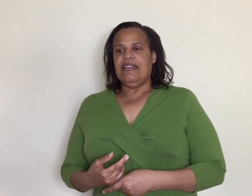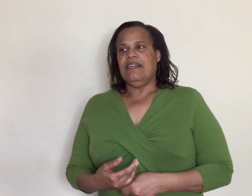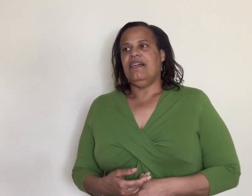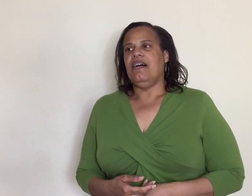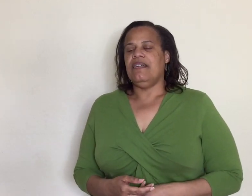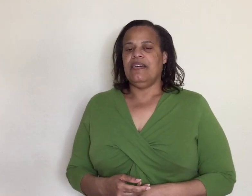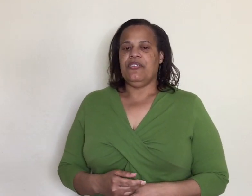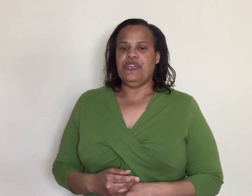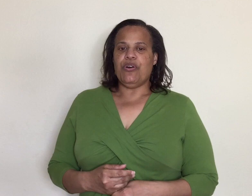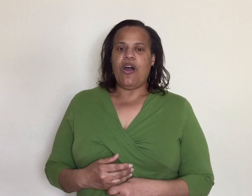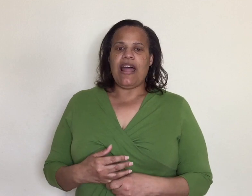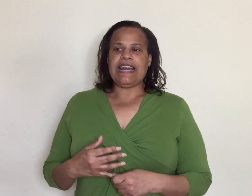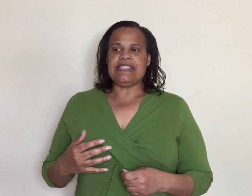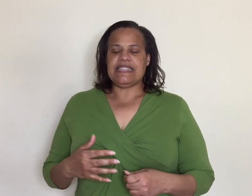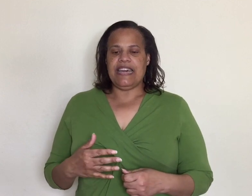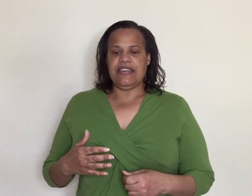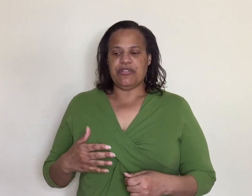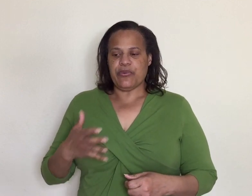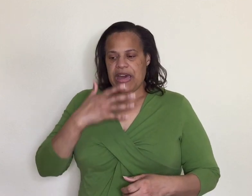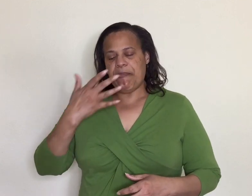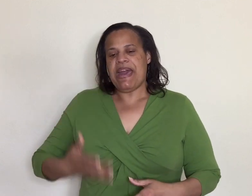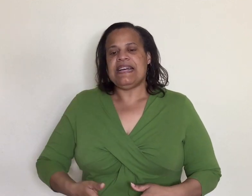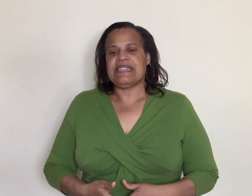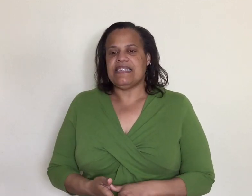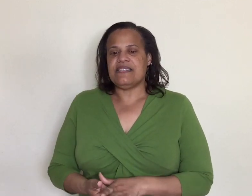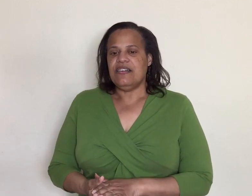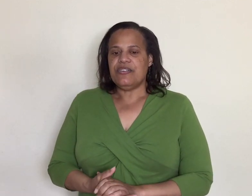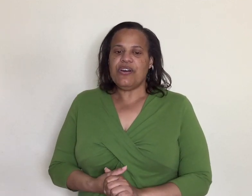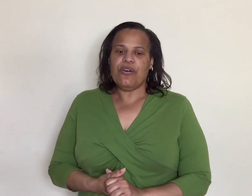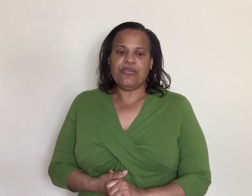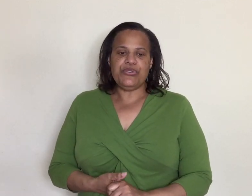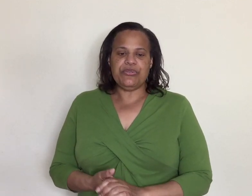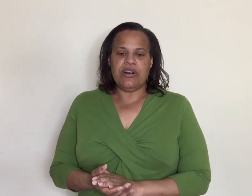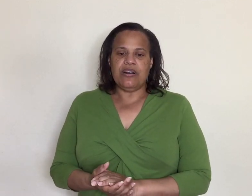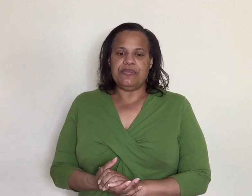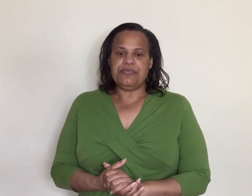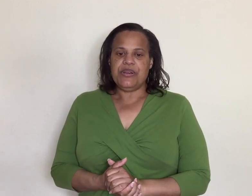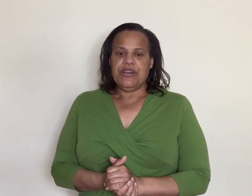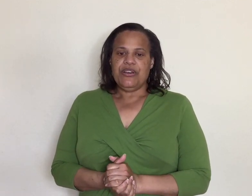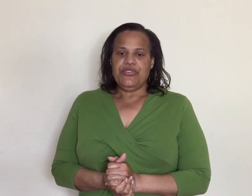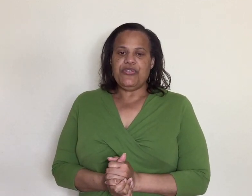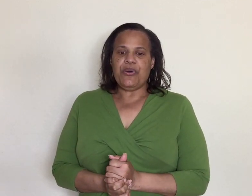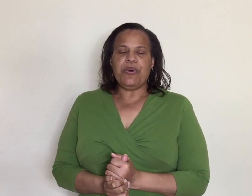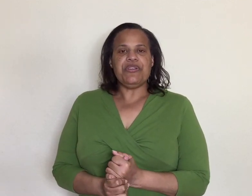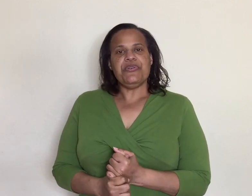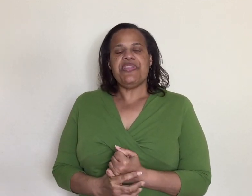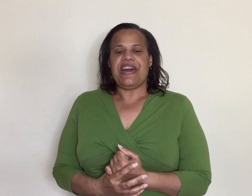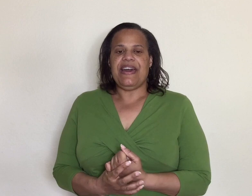and you know all i could say through that mask is no you uh you don't want to do that